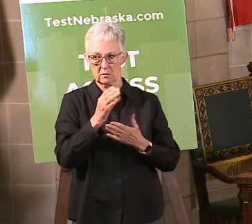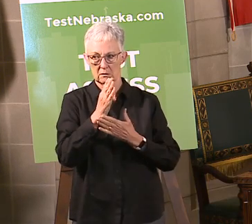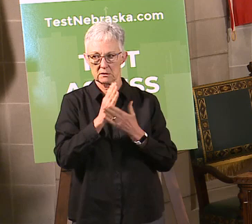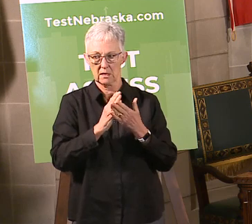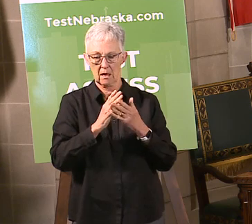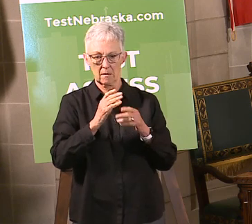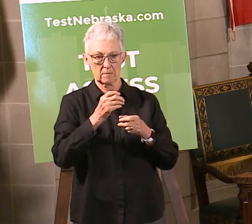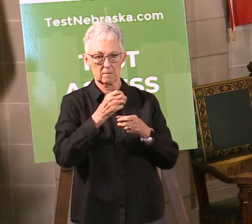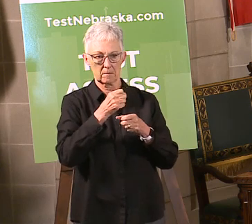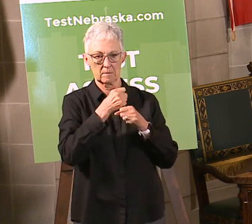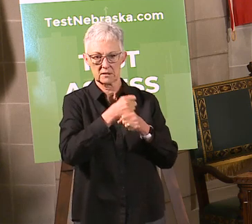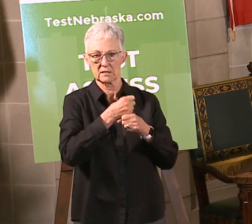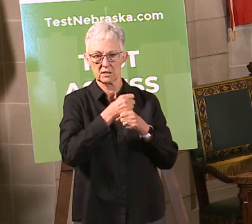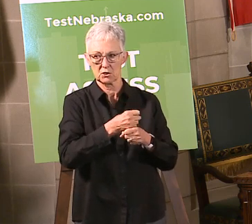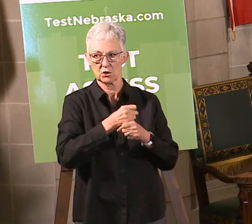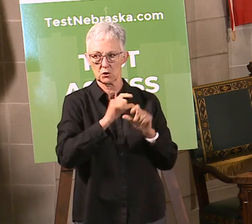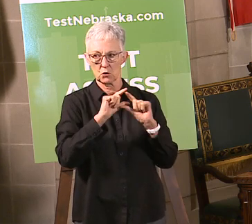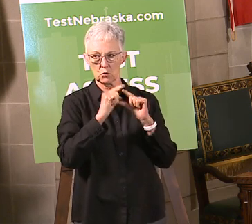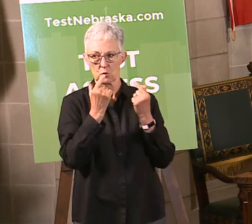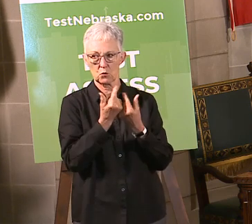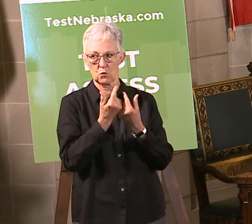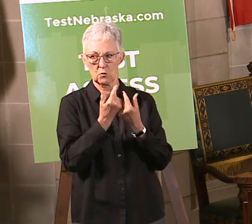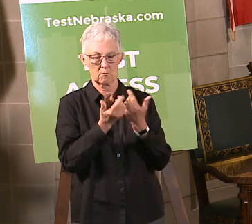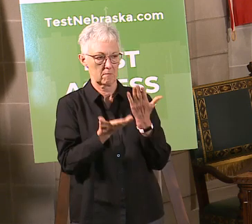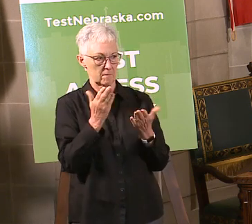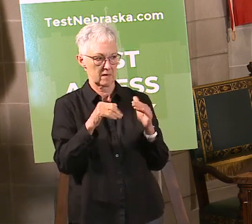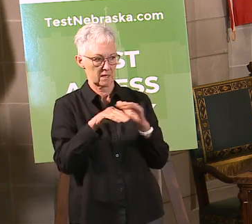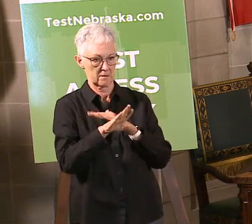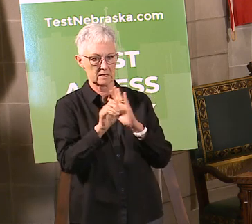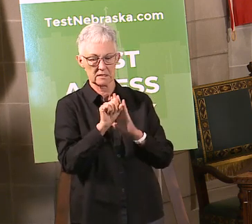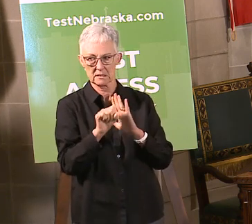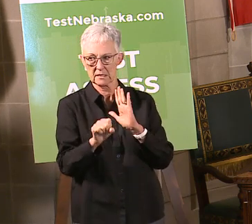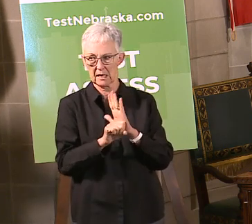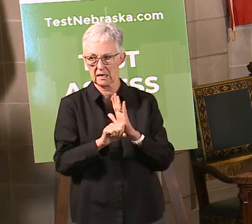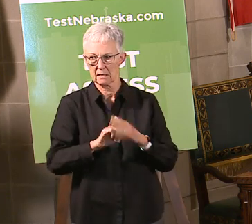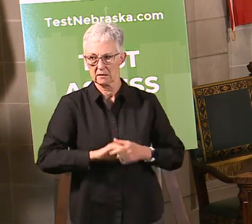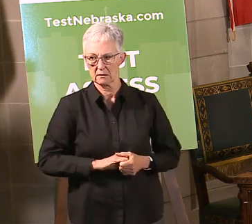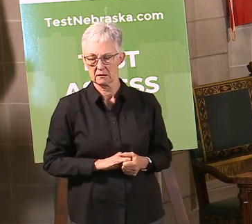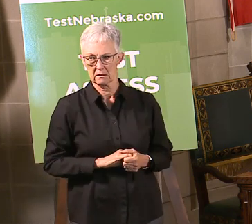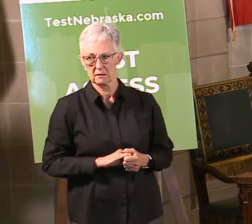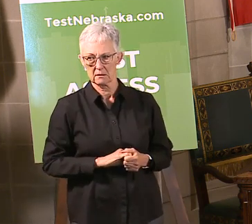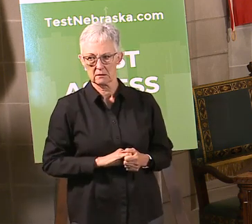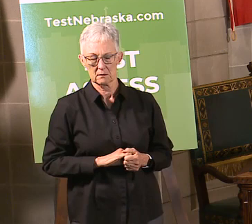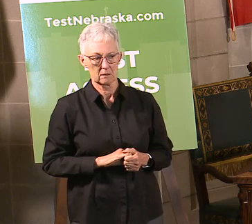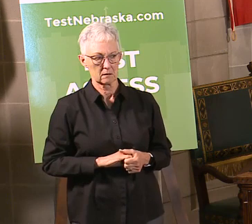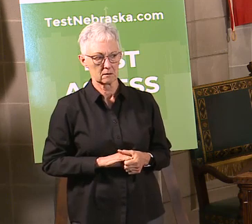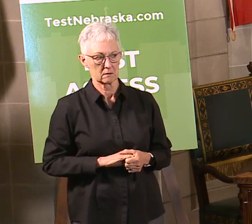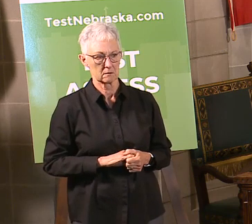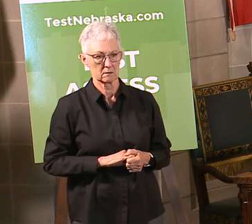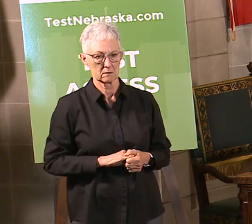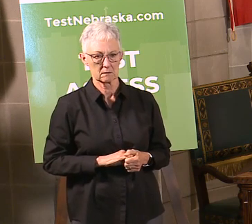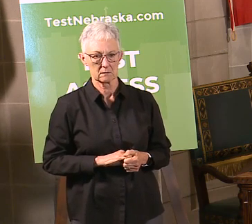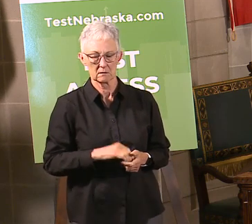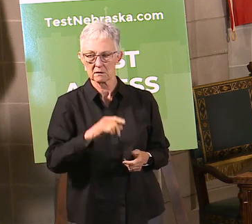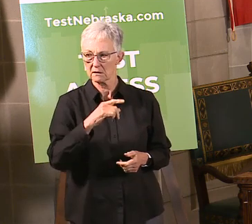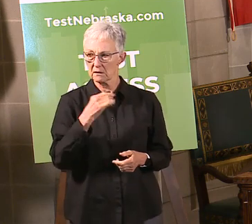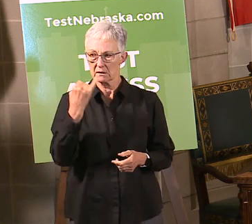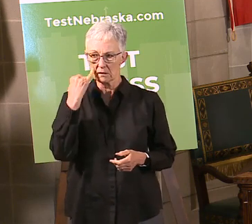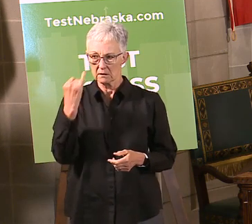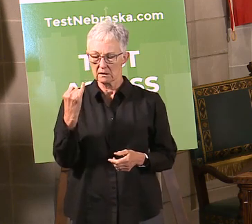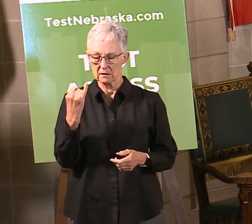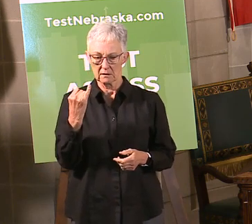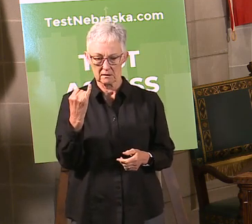groups might be coming in and being outside polling places. you have any guidance or talk about what kind of complications that could cause? Yeah, I would just say if you've got people,